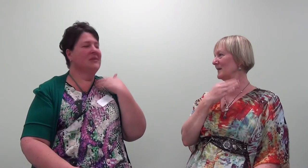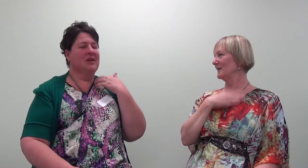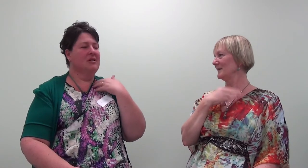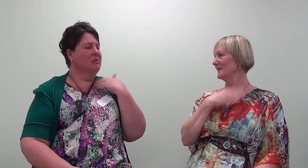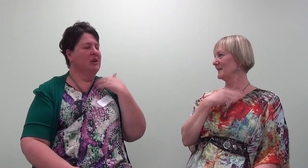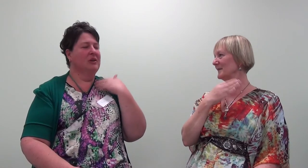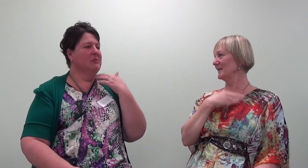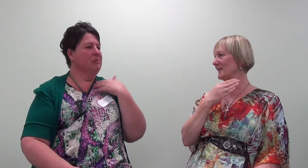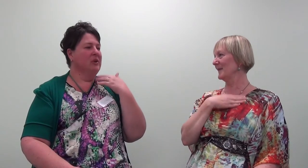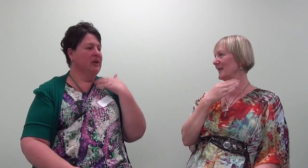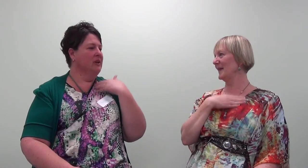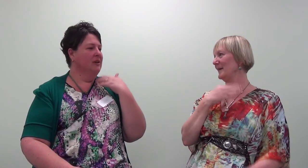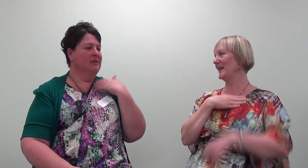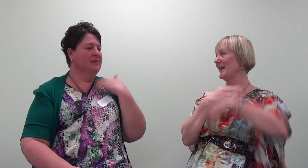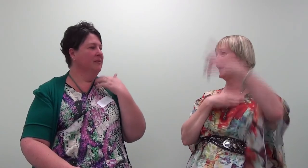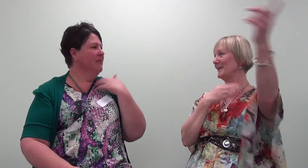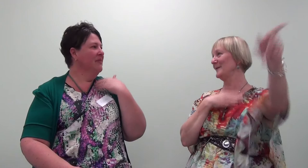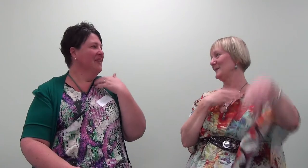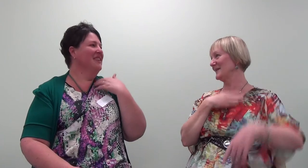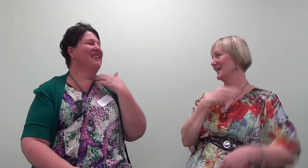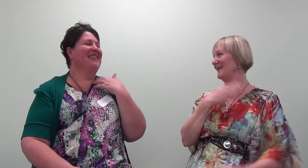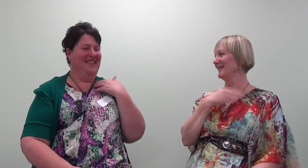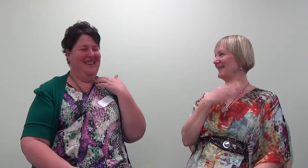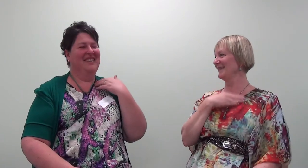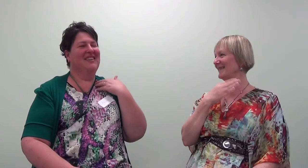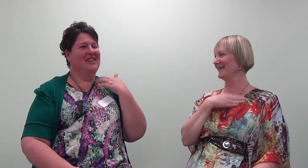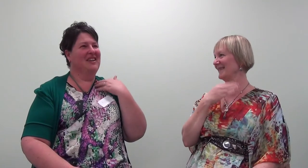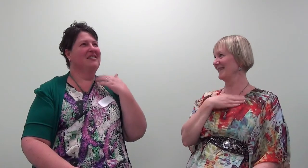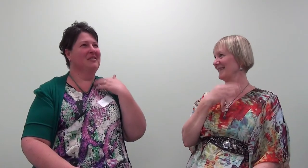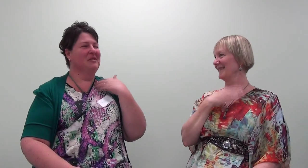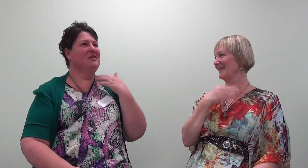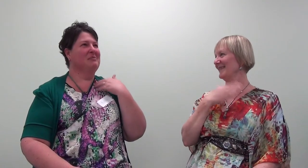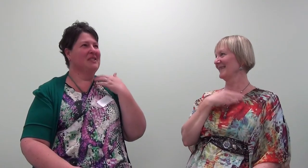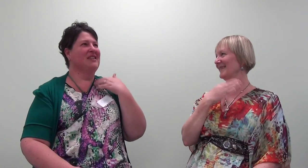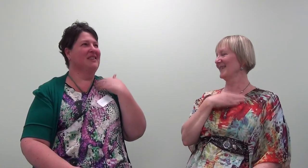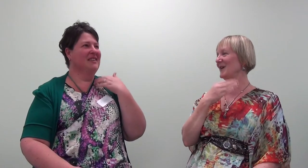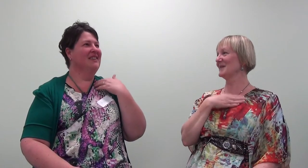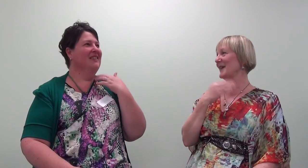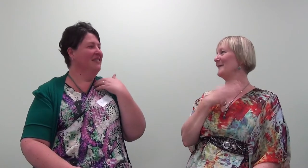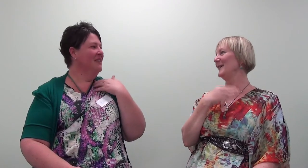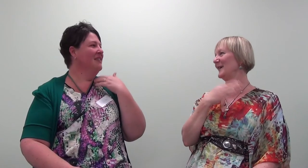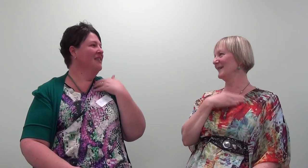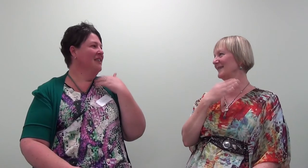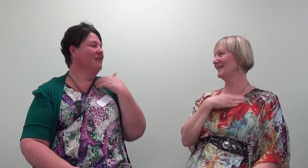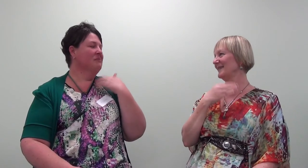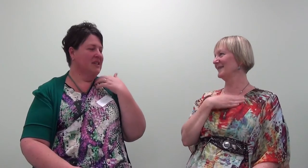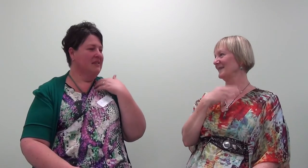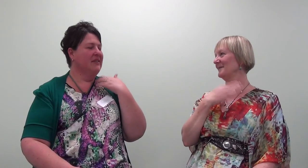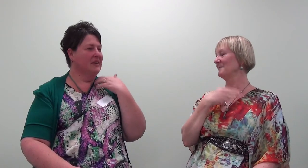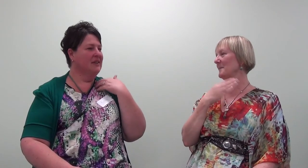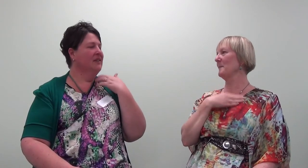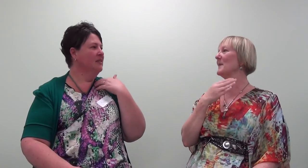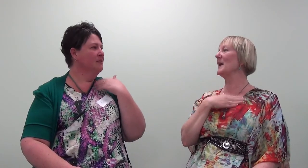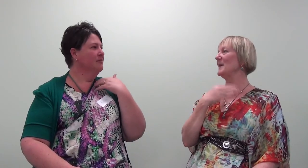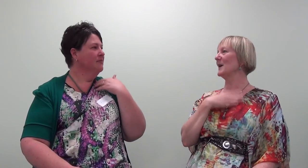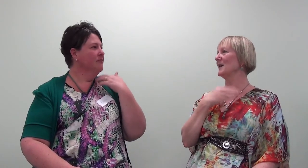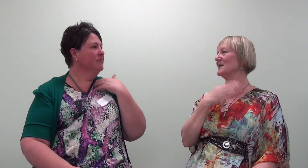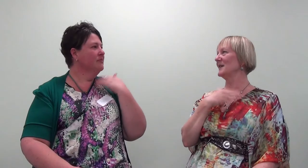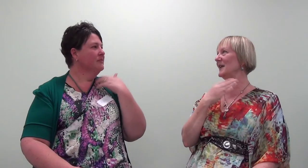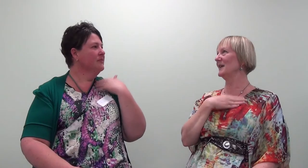they don't have another 50 percent and about 50 percent I'm safe here I'm safe here maybe I can sing